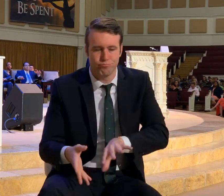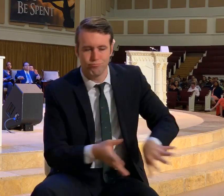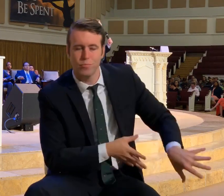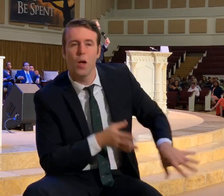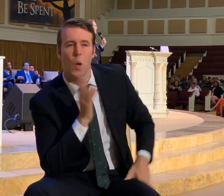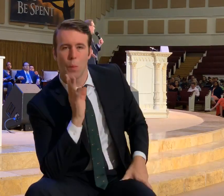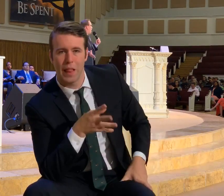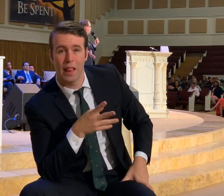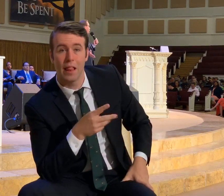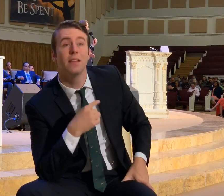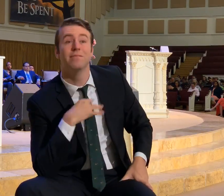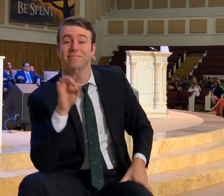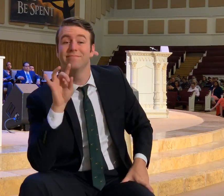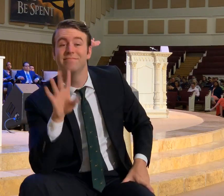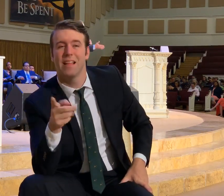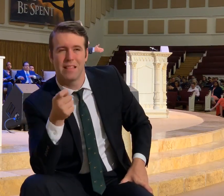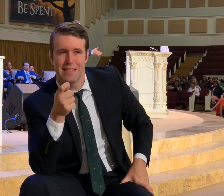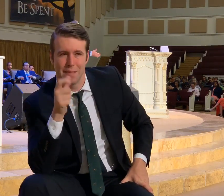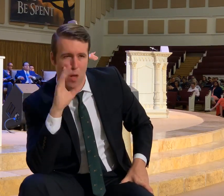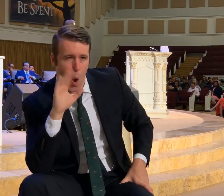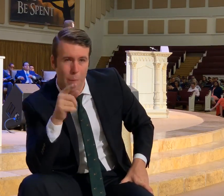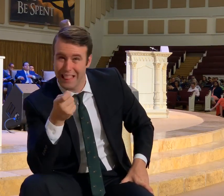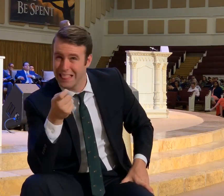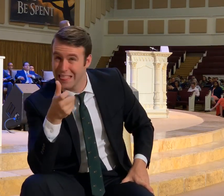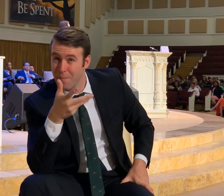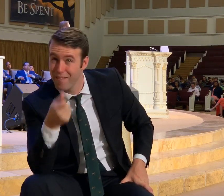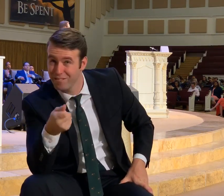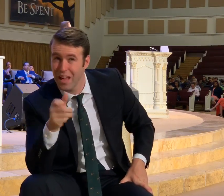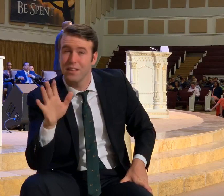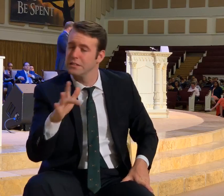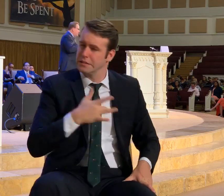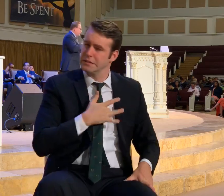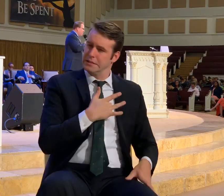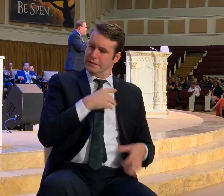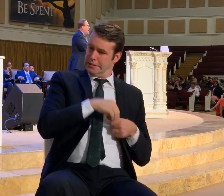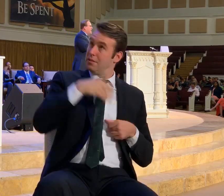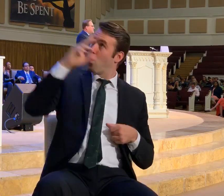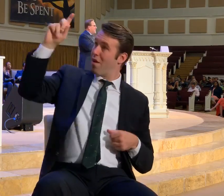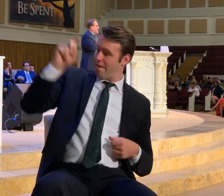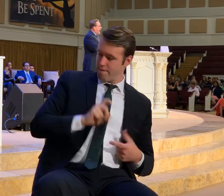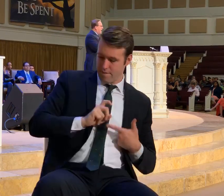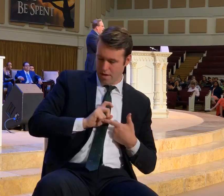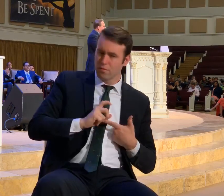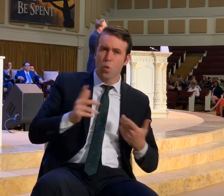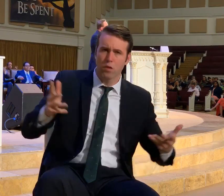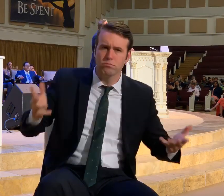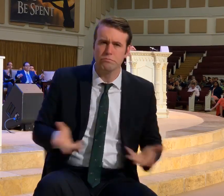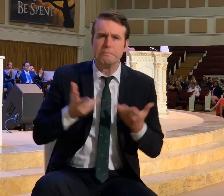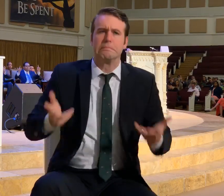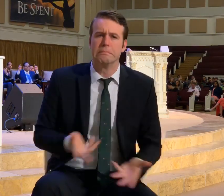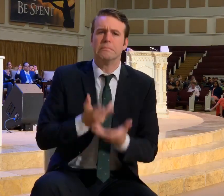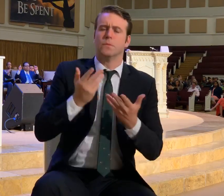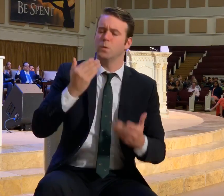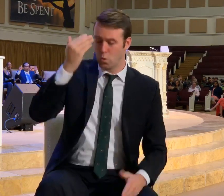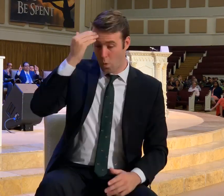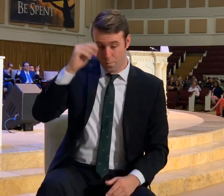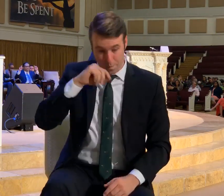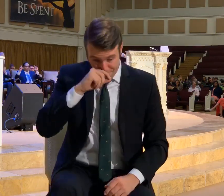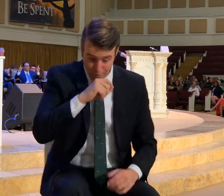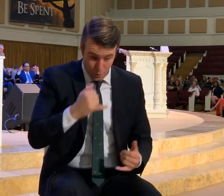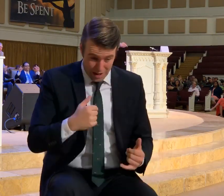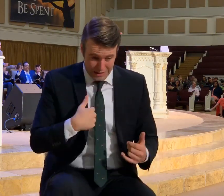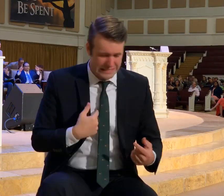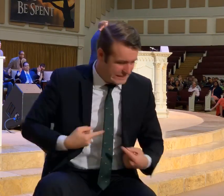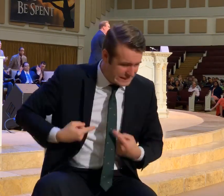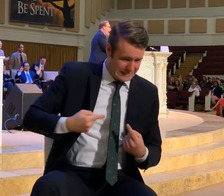So I came to give you. little bit of hope today. little faith. Stir up the gift that is in you. And say. God. I know that this is a season.